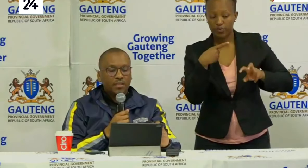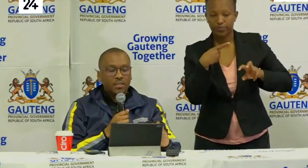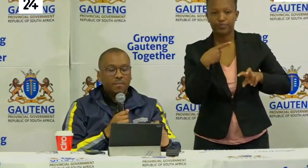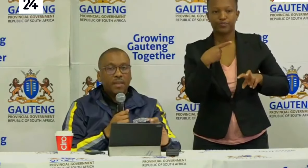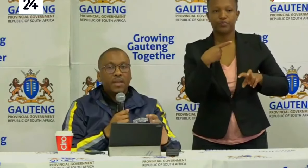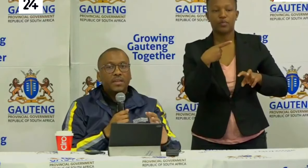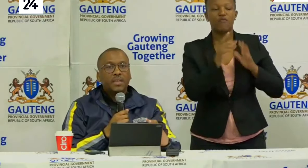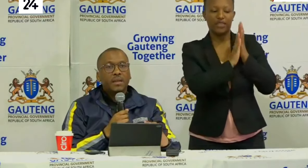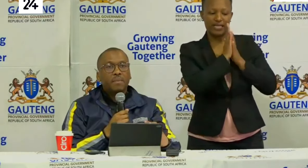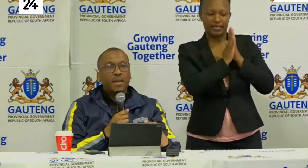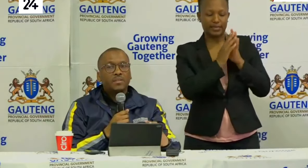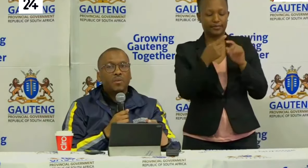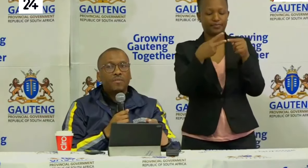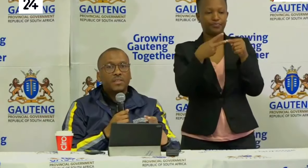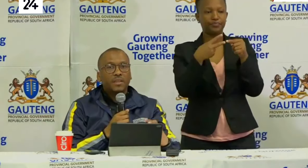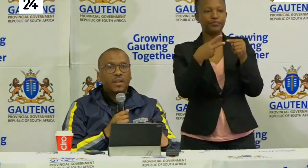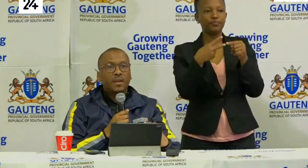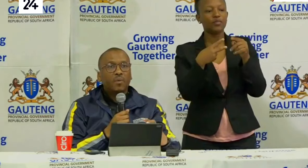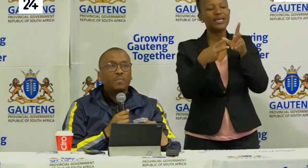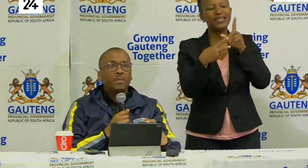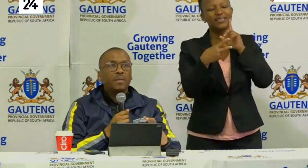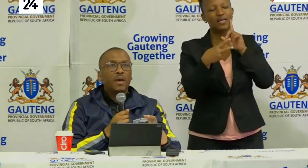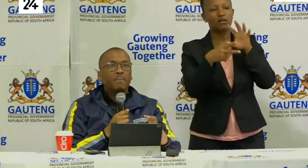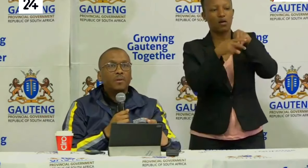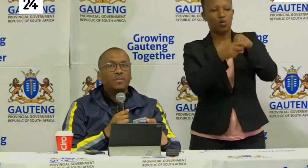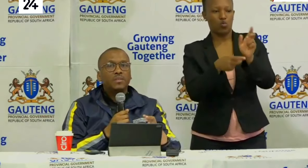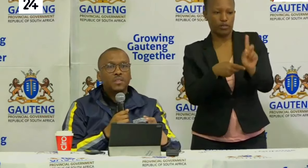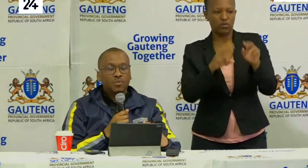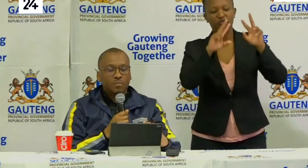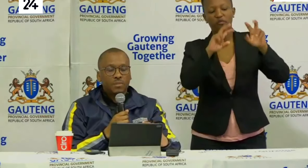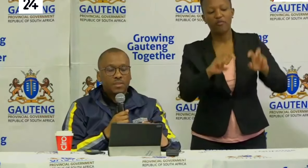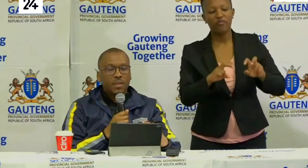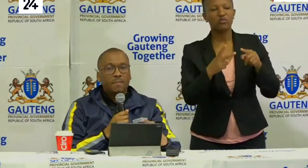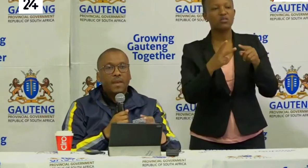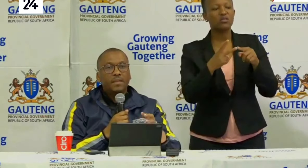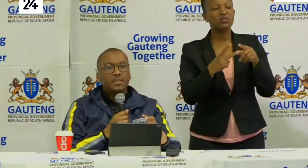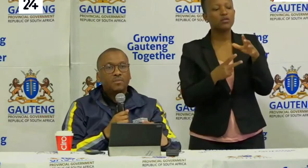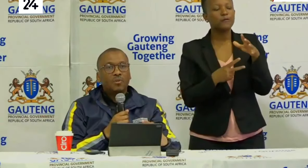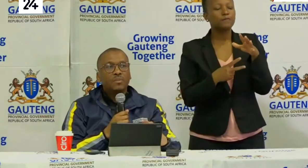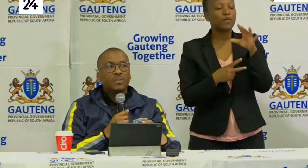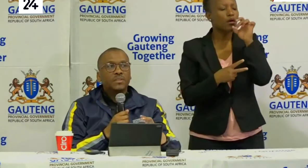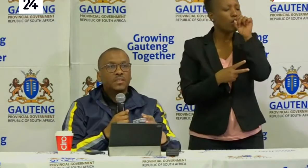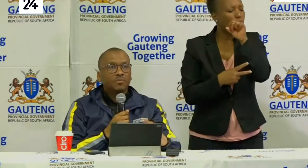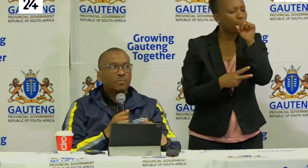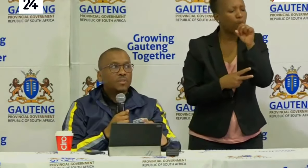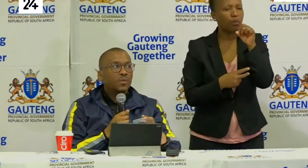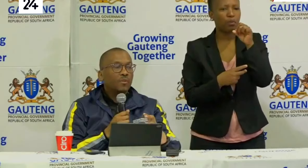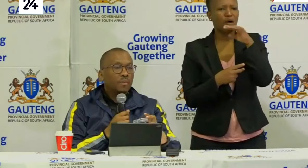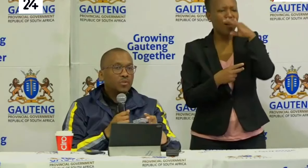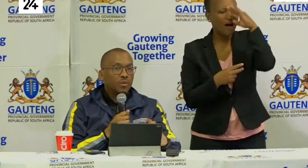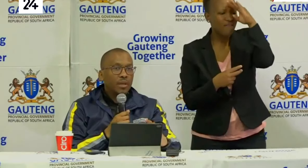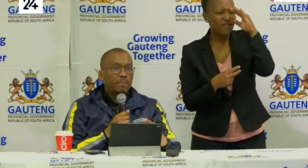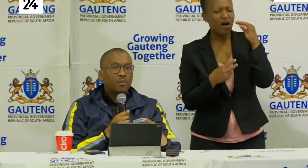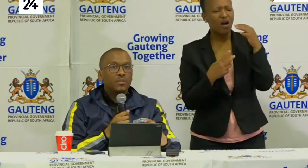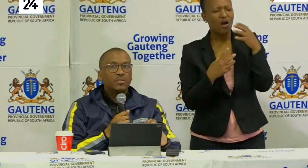history. The second part of the screening will be about symptoms and symptoms is the symptoms that we